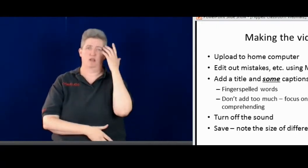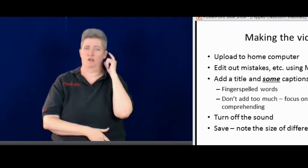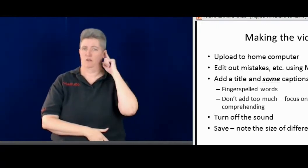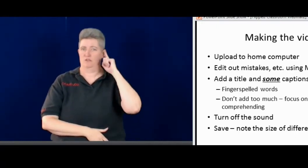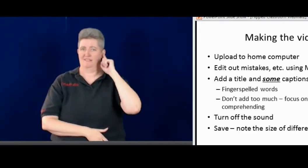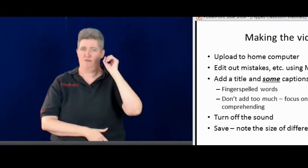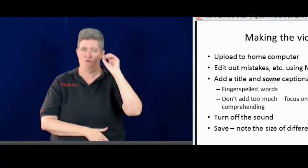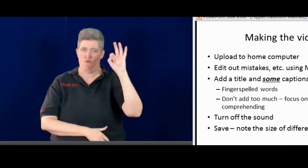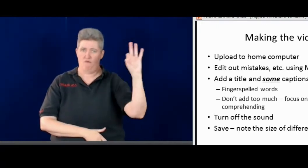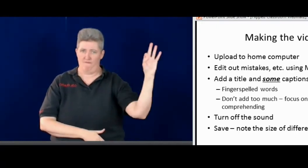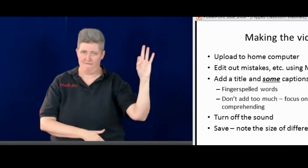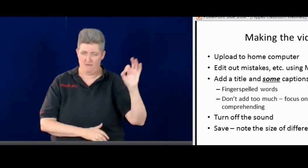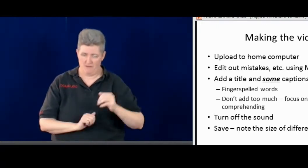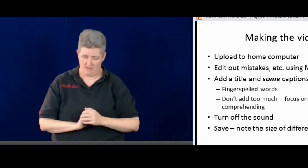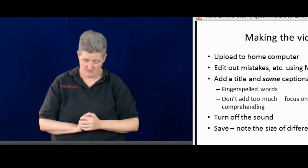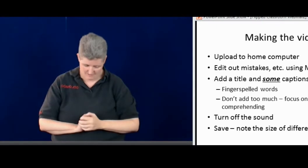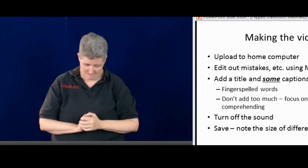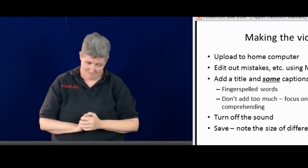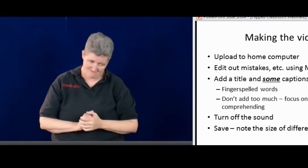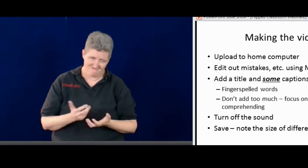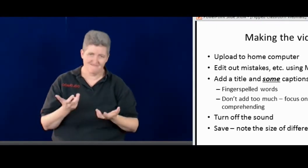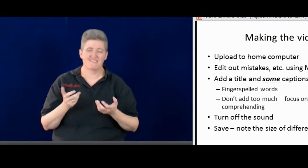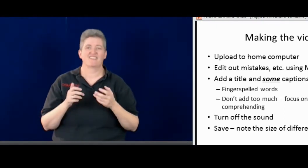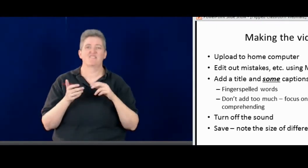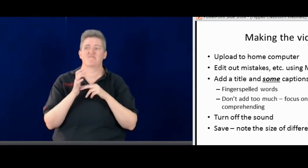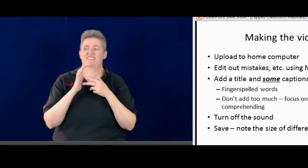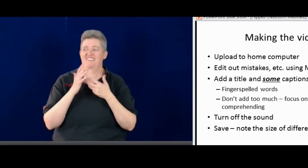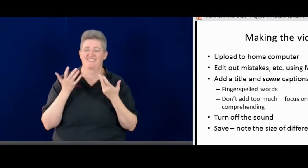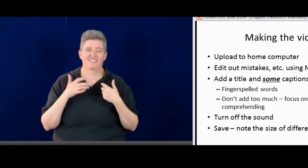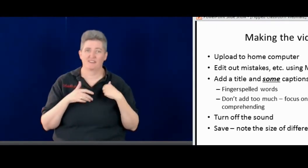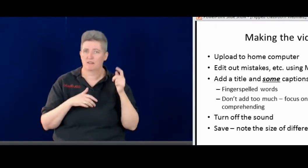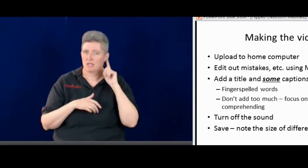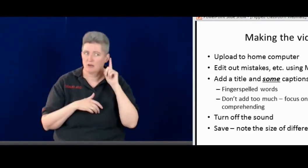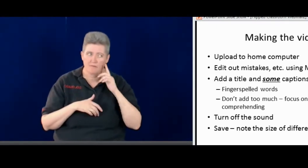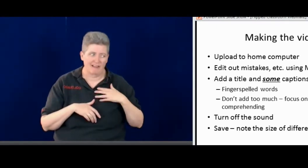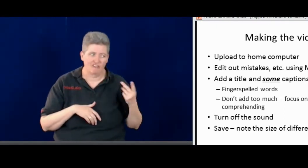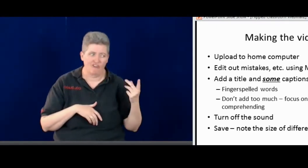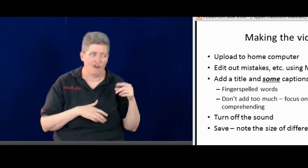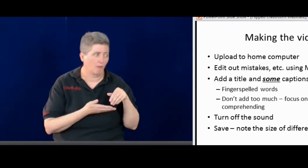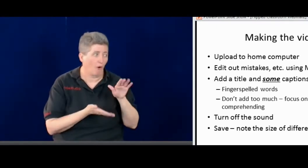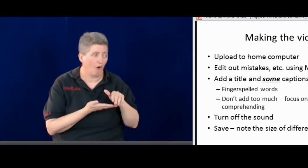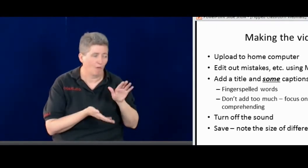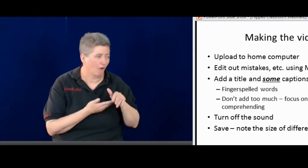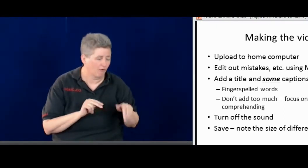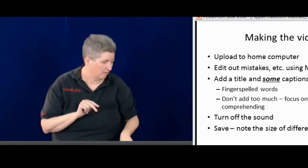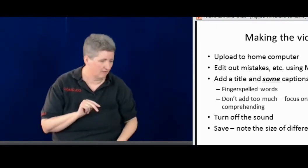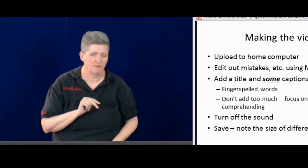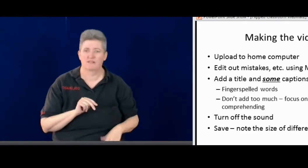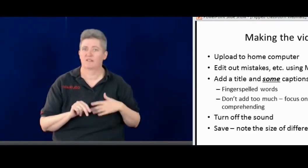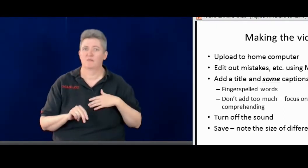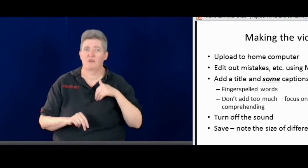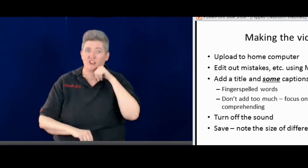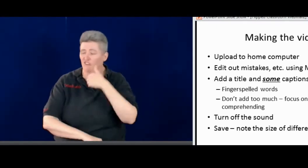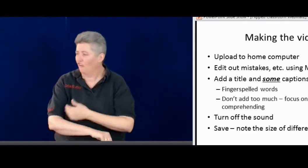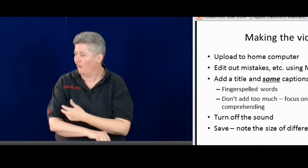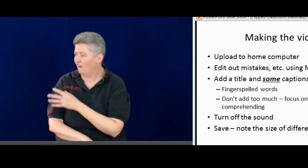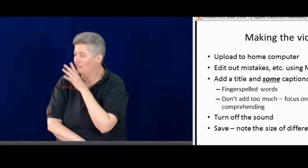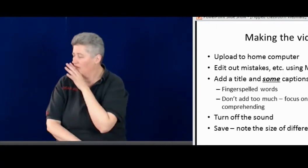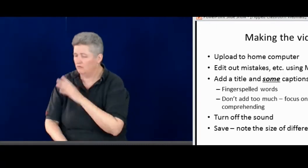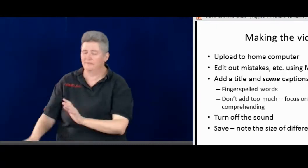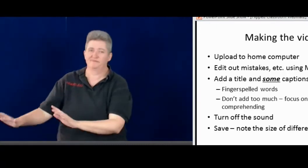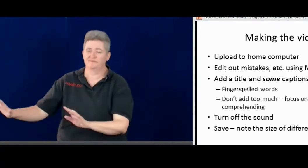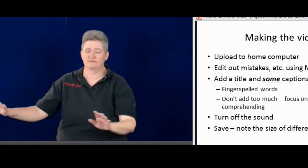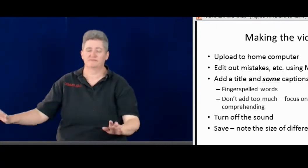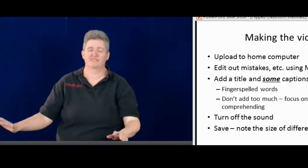My first video, I forgot to put the sound off. So that means you could hear my dog barking in the background.